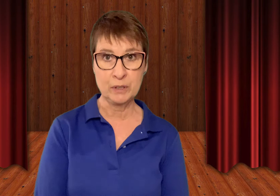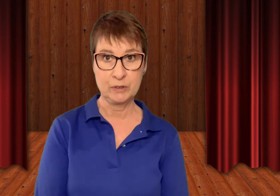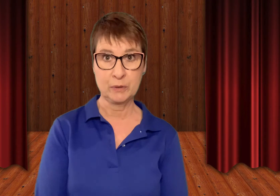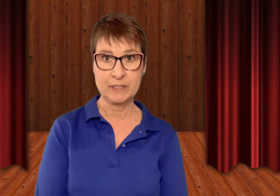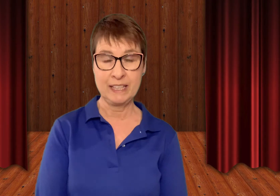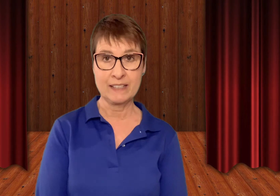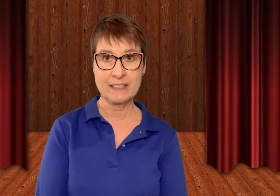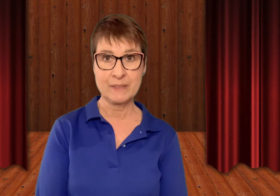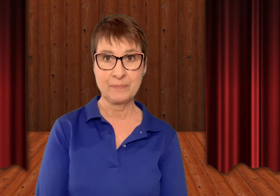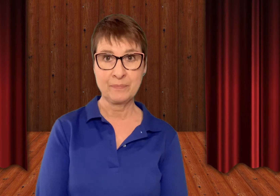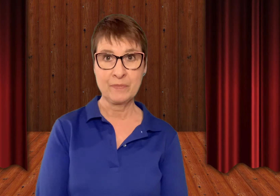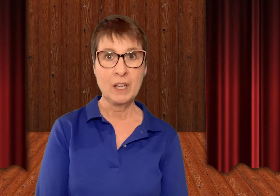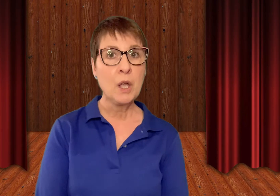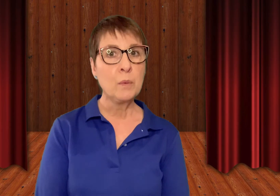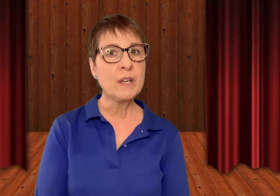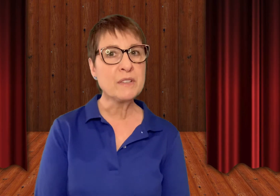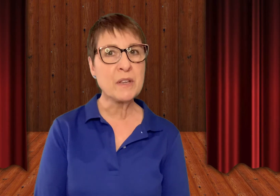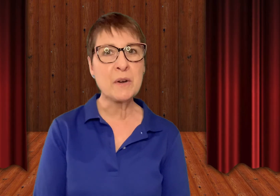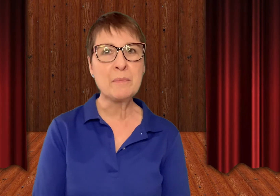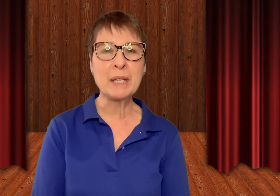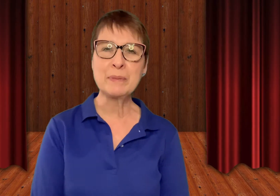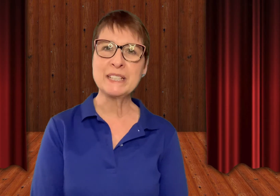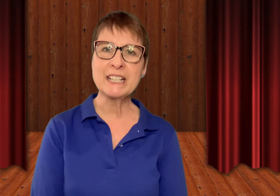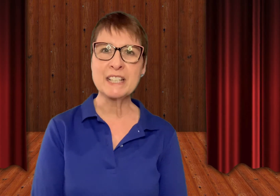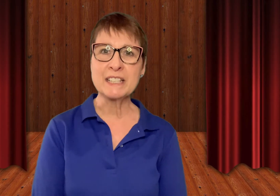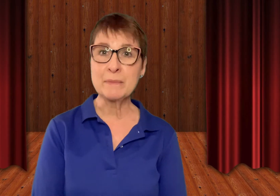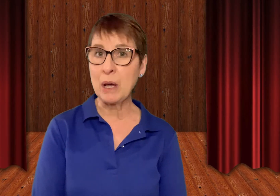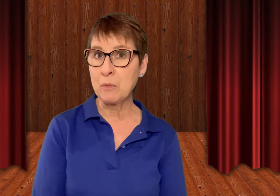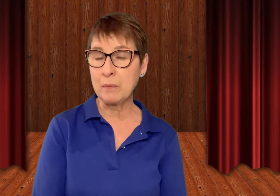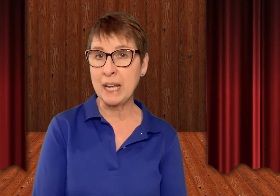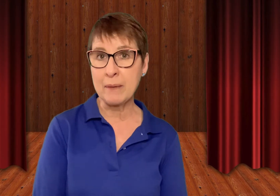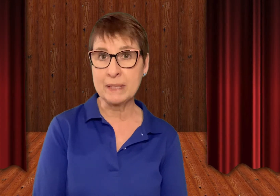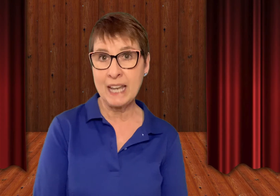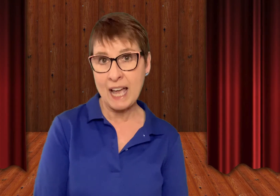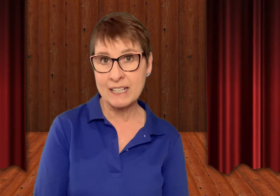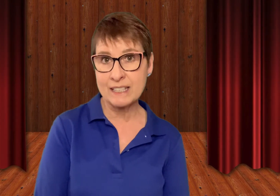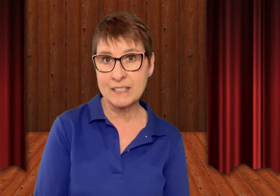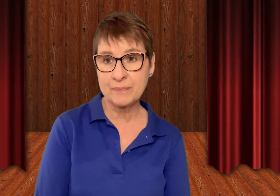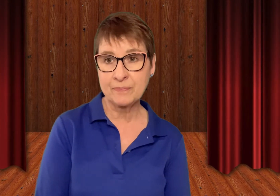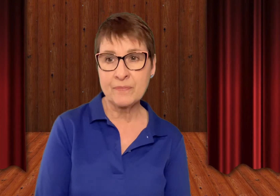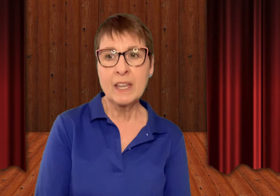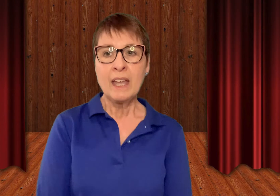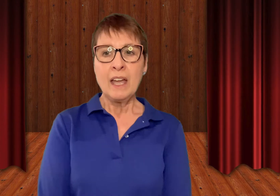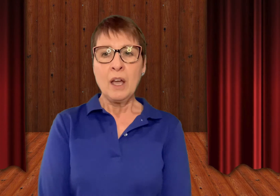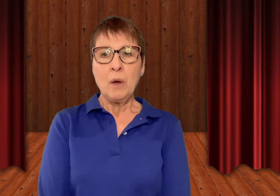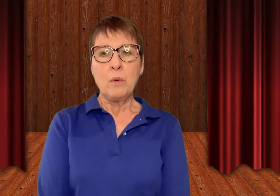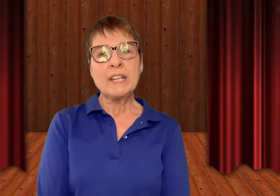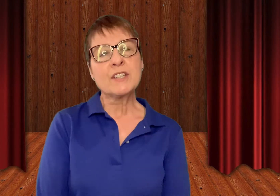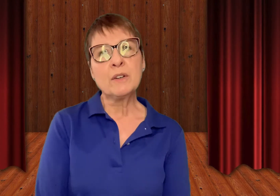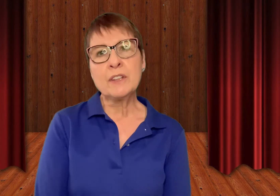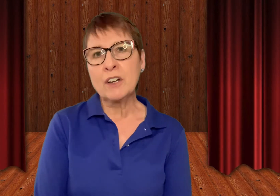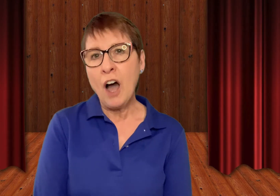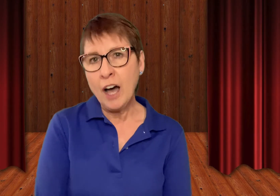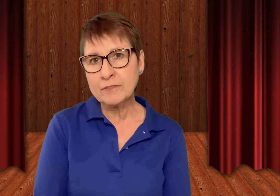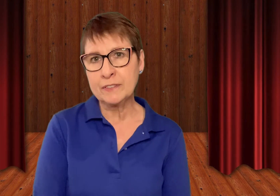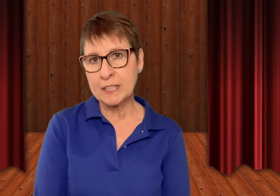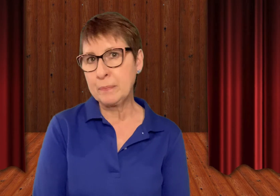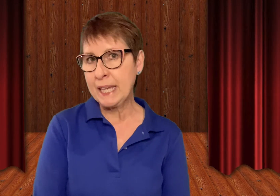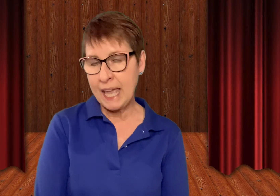tortillas. We also made predictions about what would happen next. We showed the conflict began